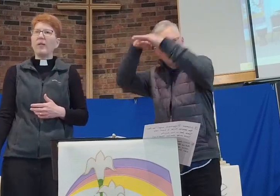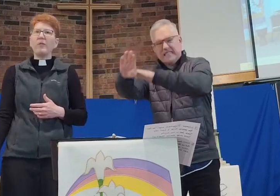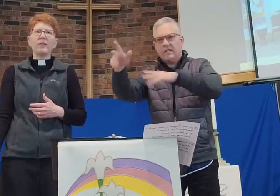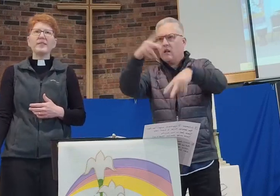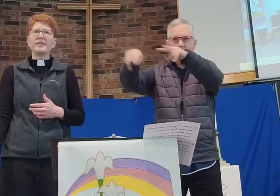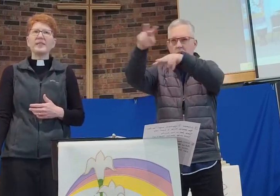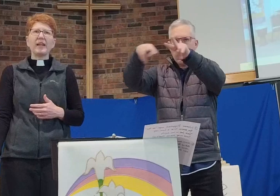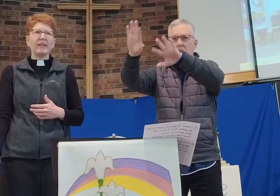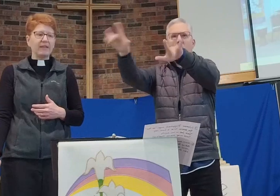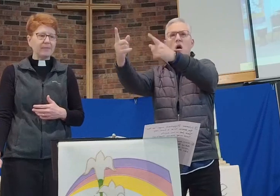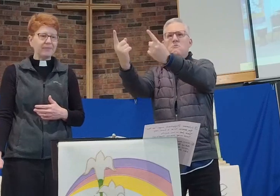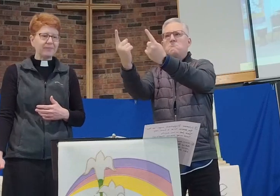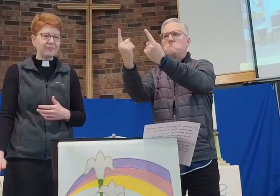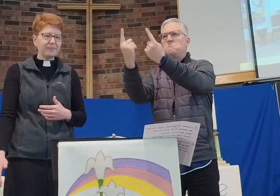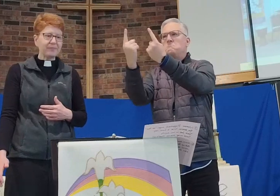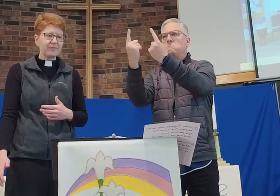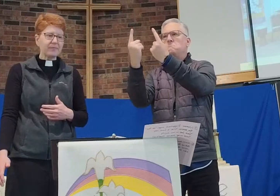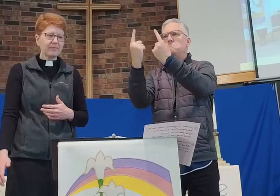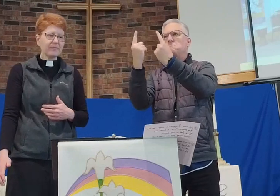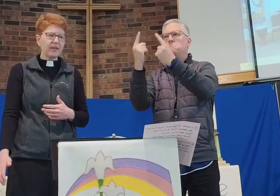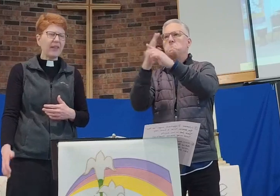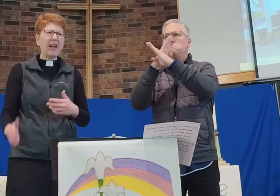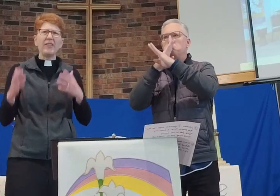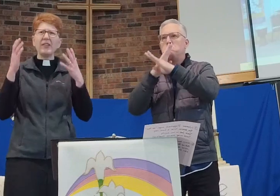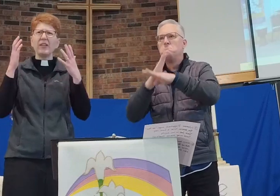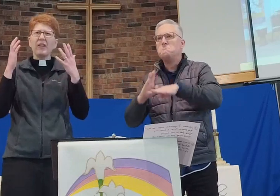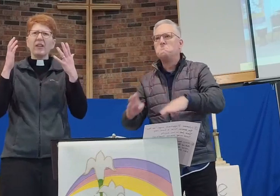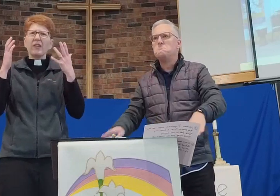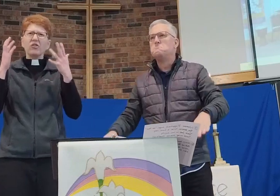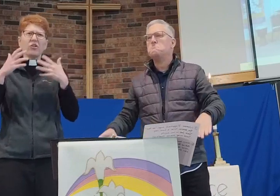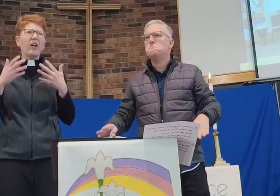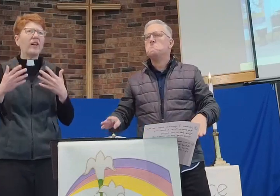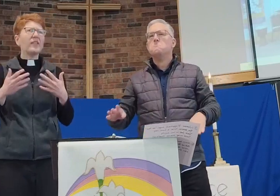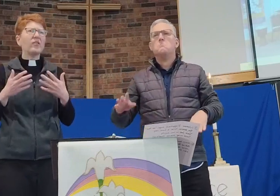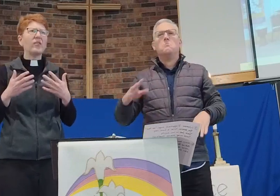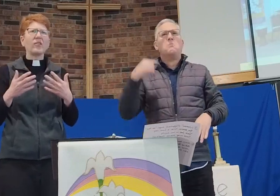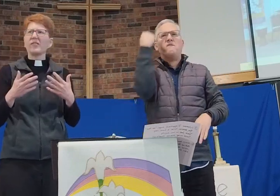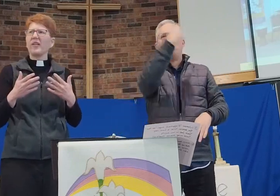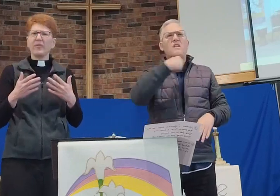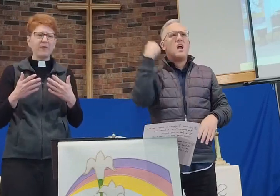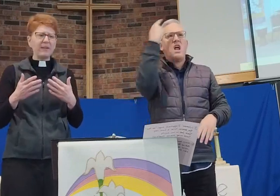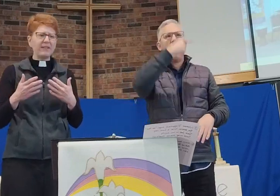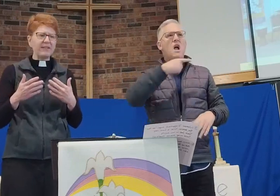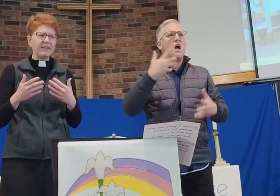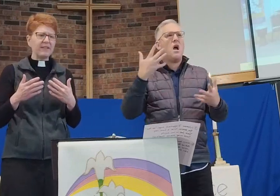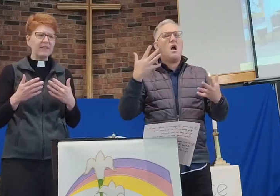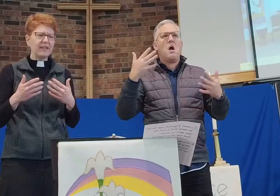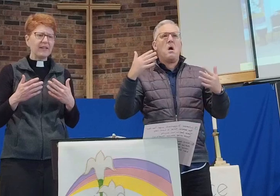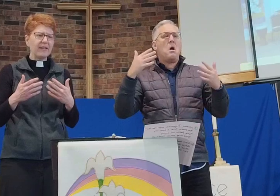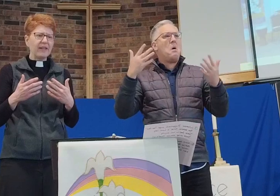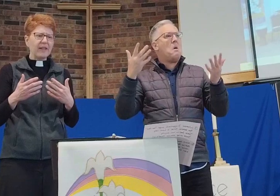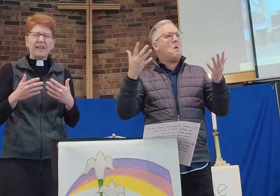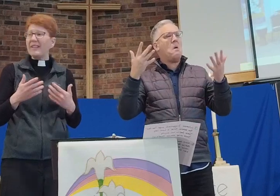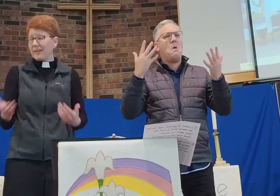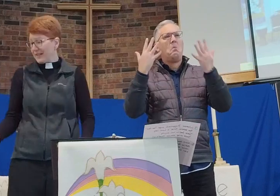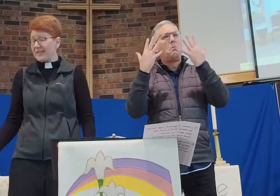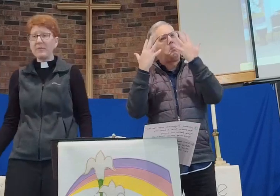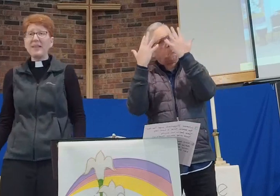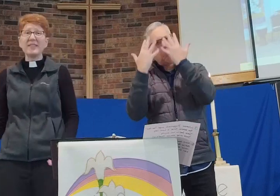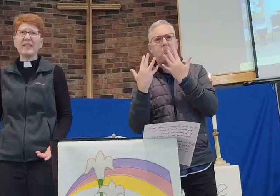they were silent. They had these shocked looks on their faces. They didn't even see me sitting